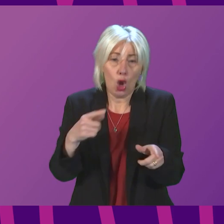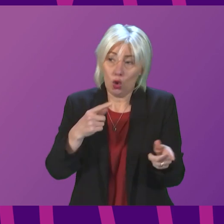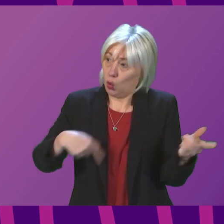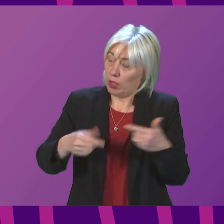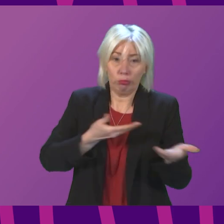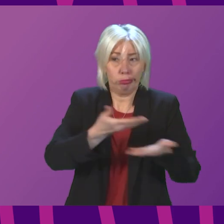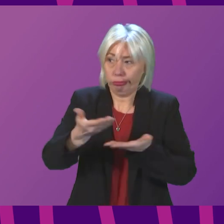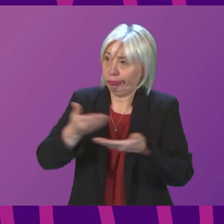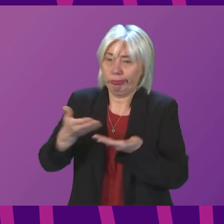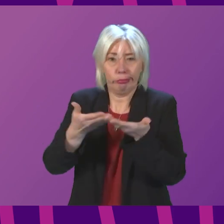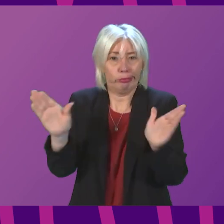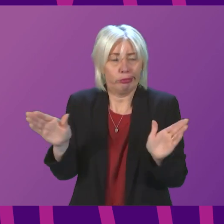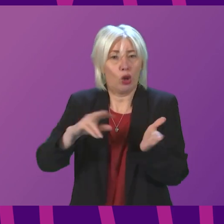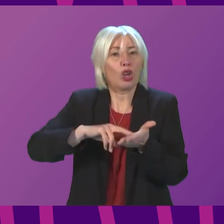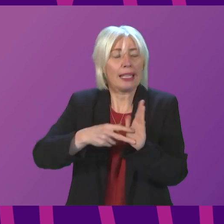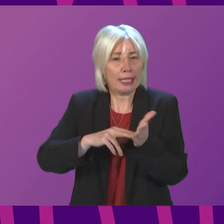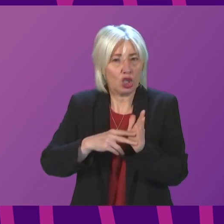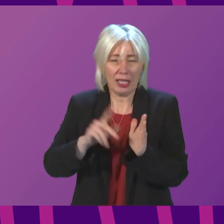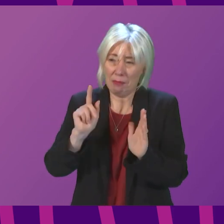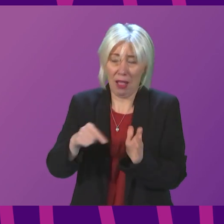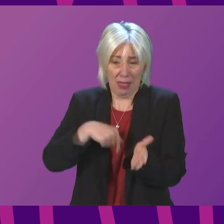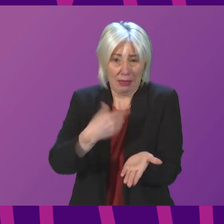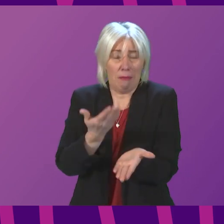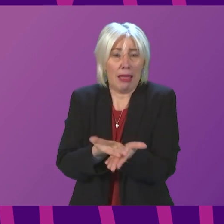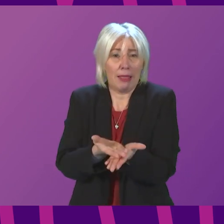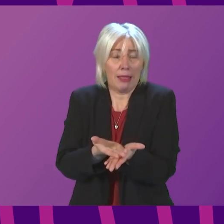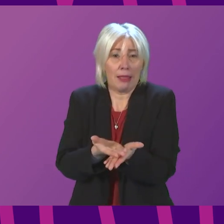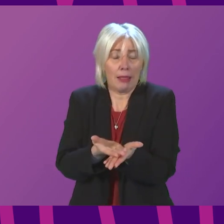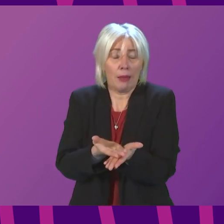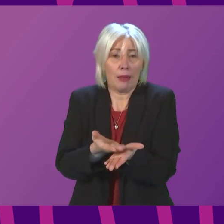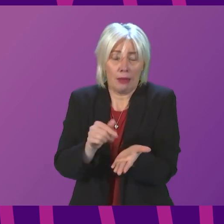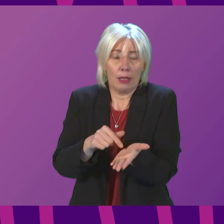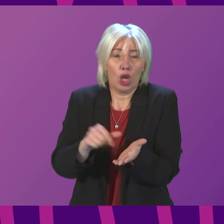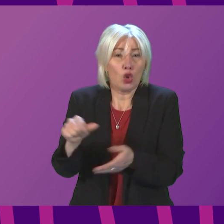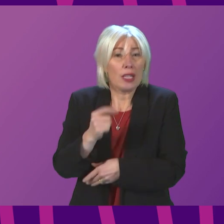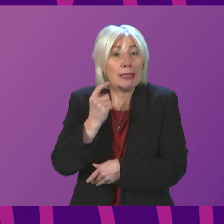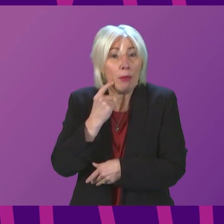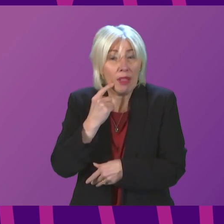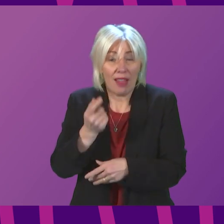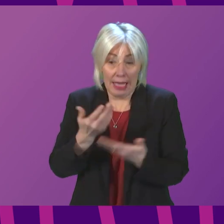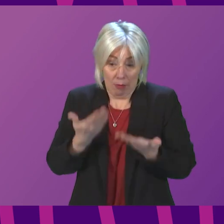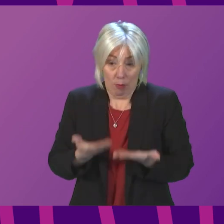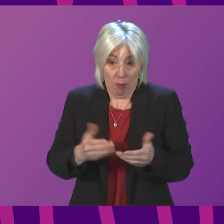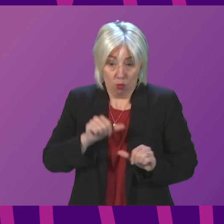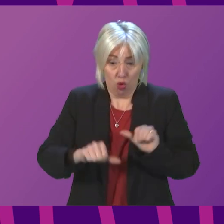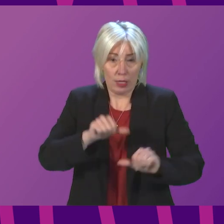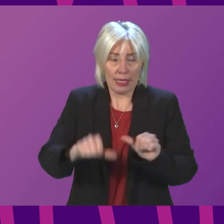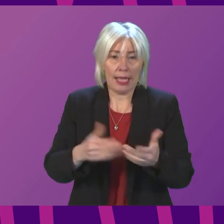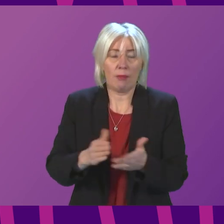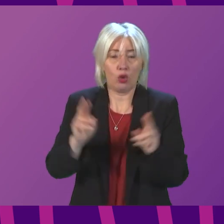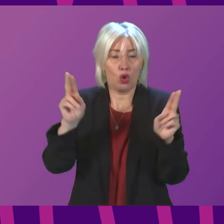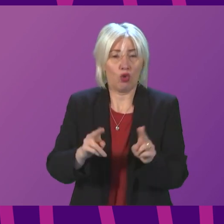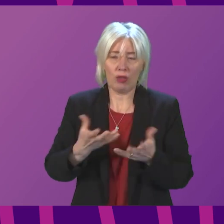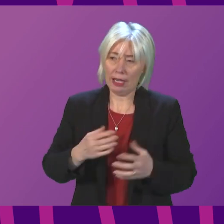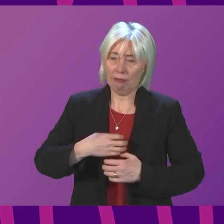organisations, but let me stress again, this is a Bill designed to simplify an existing process to reduce the distress,